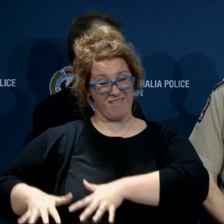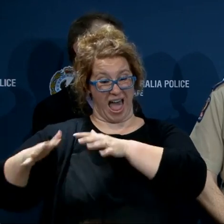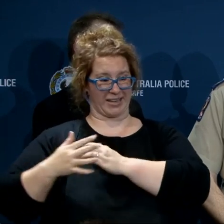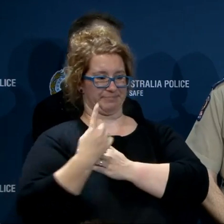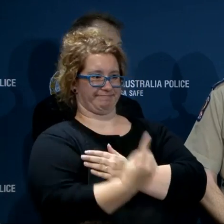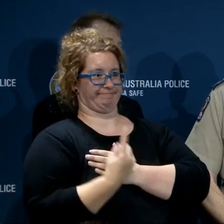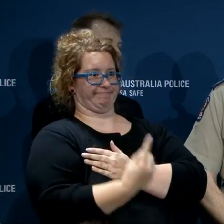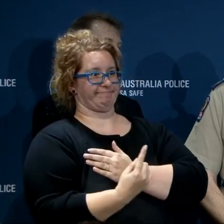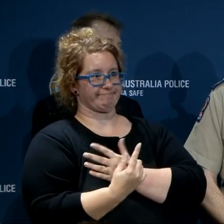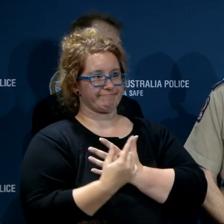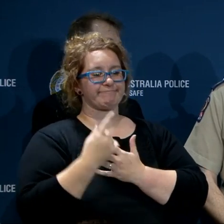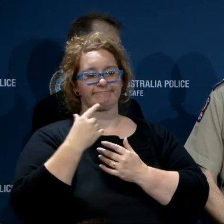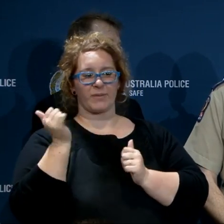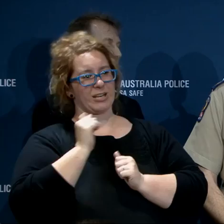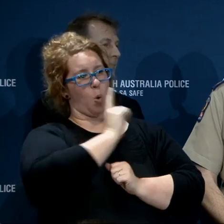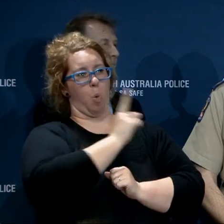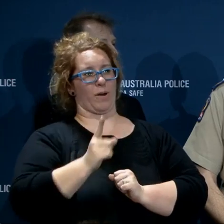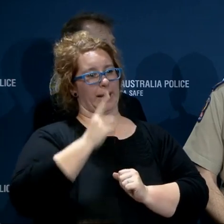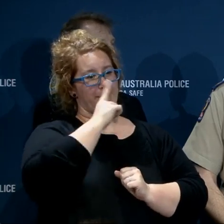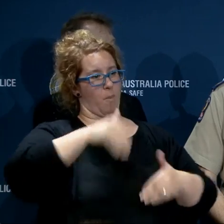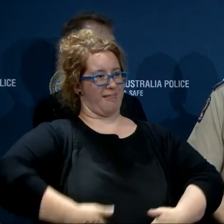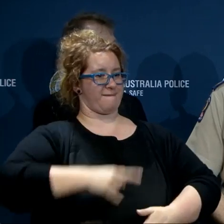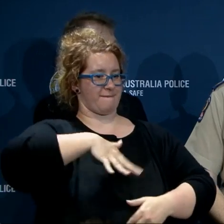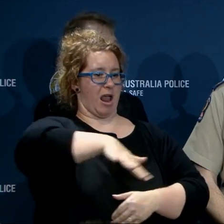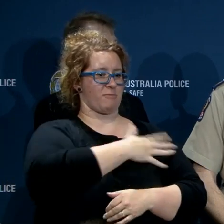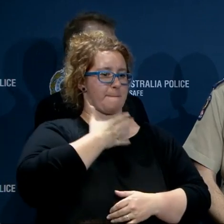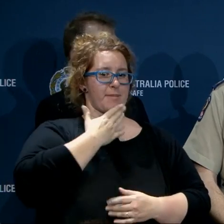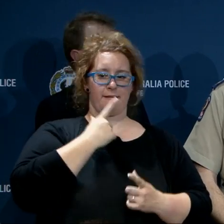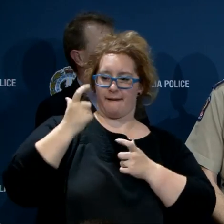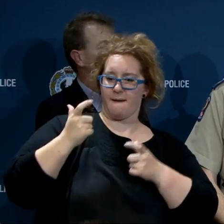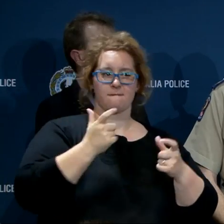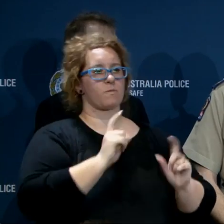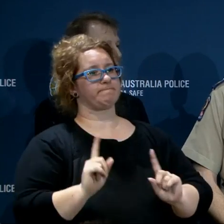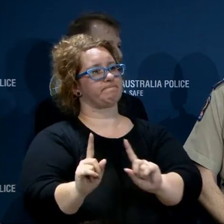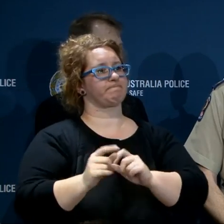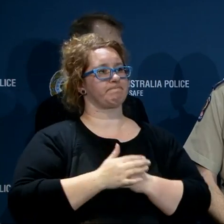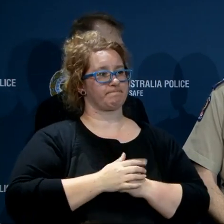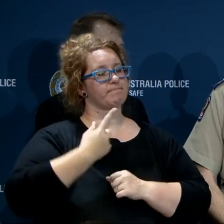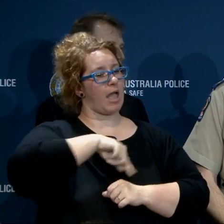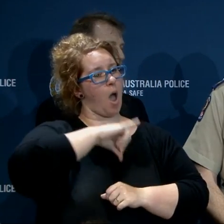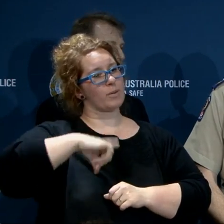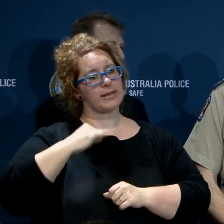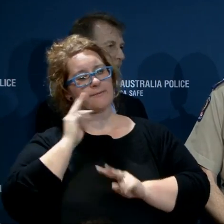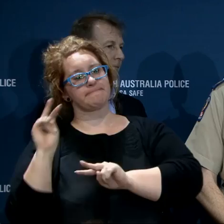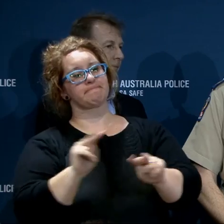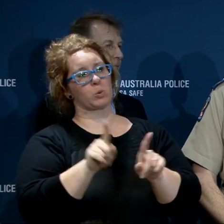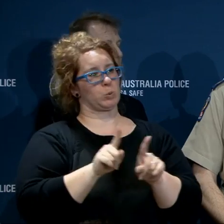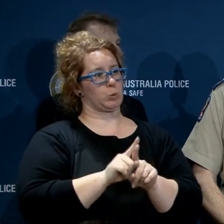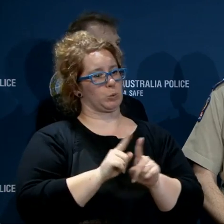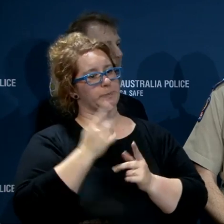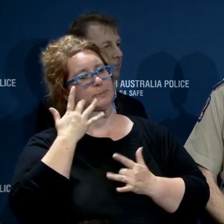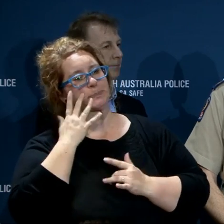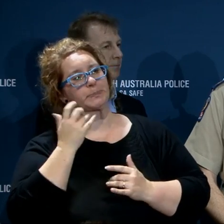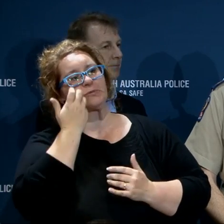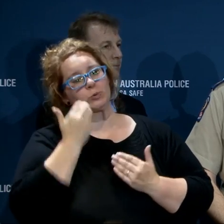been warned. We do have emergency services on site and we're maintaining a watching brief as to that event as it develops.